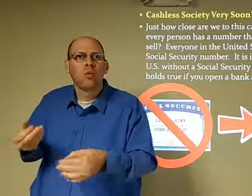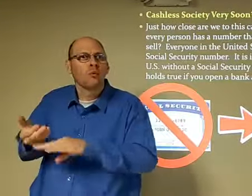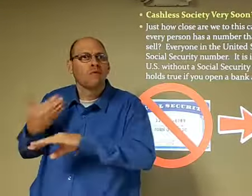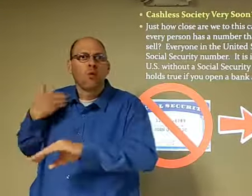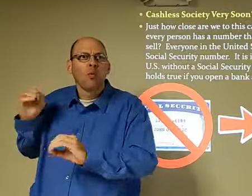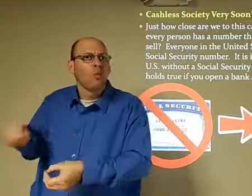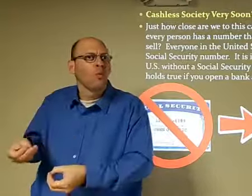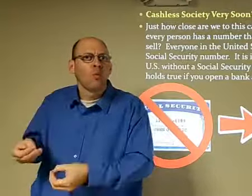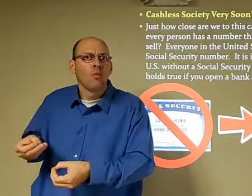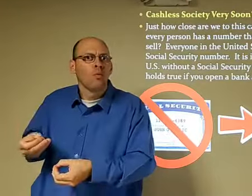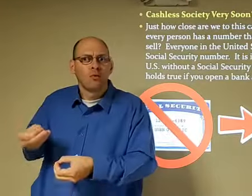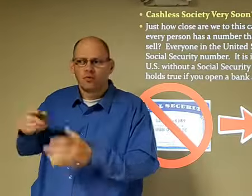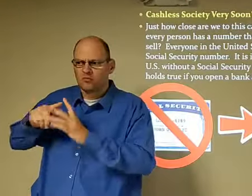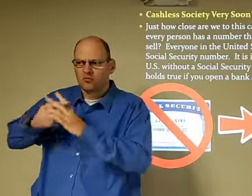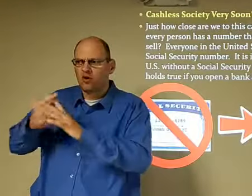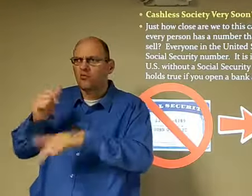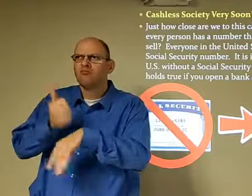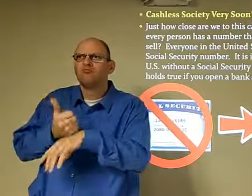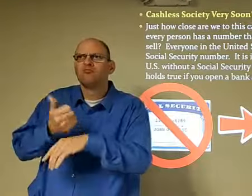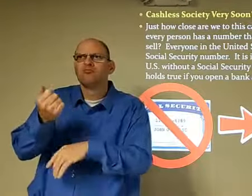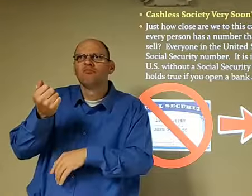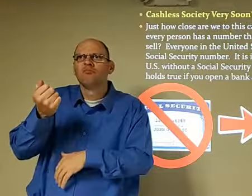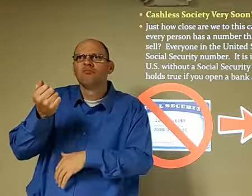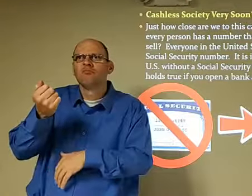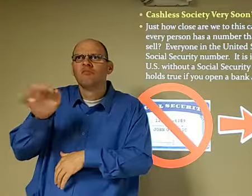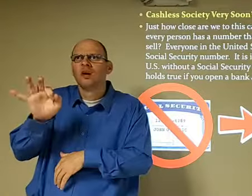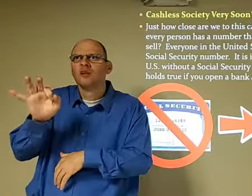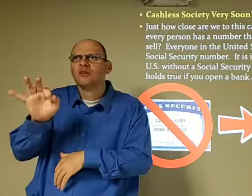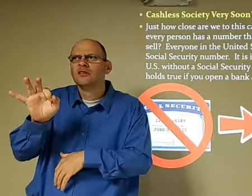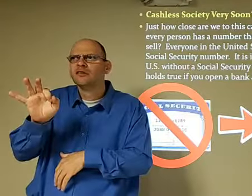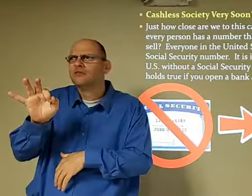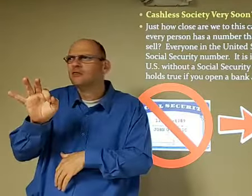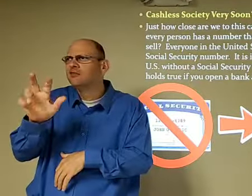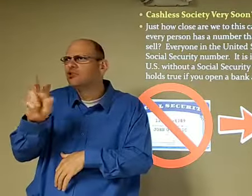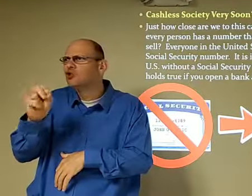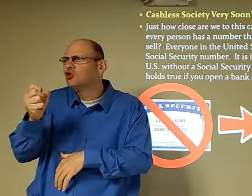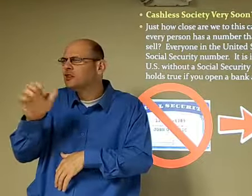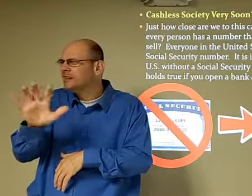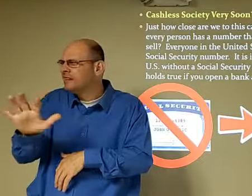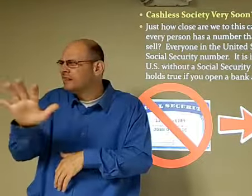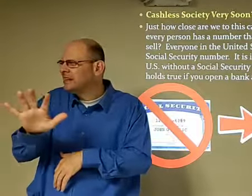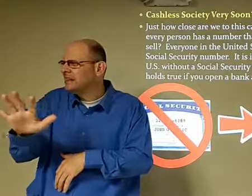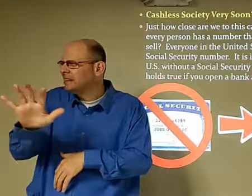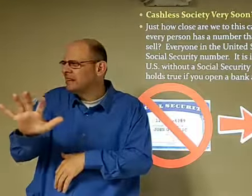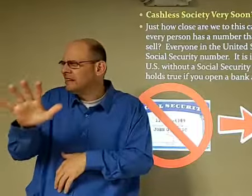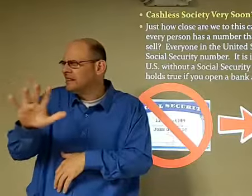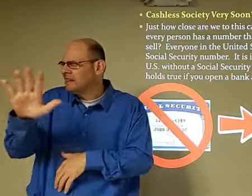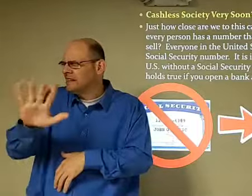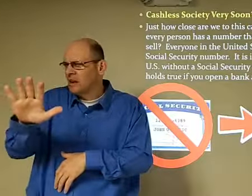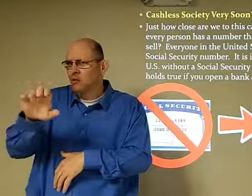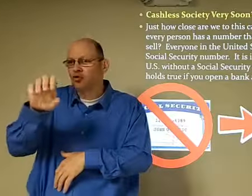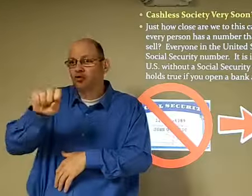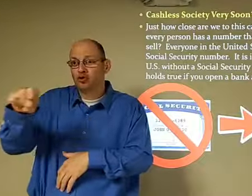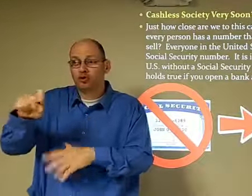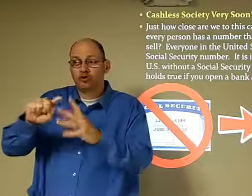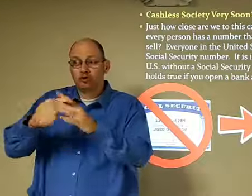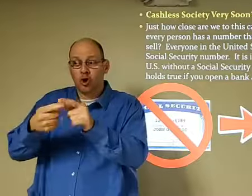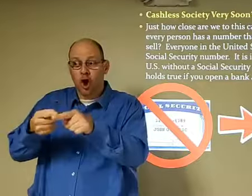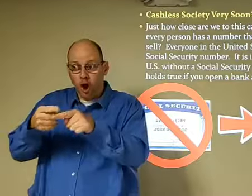In the past, it wasn't that way, you know. Uh, was it 1930s or somewhere in there? They